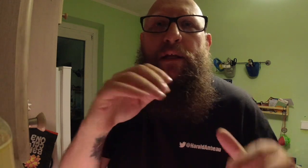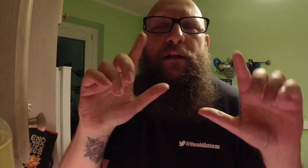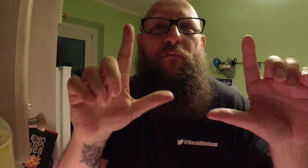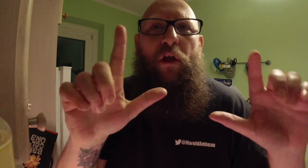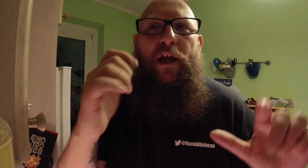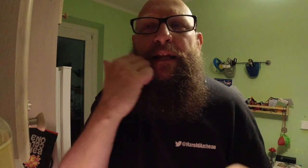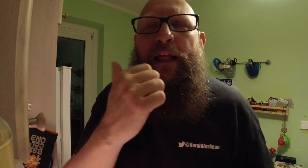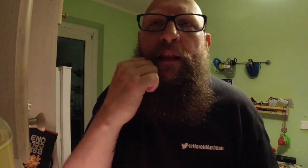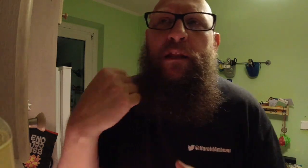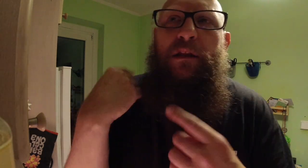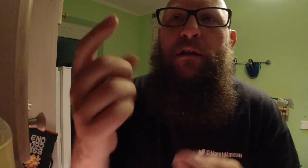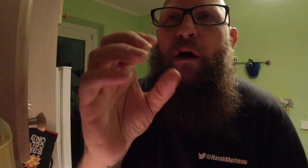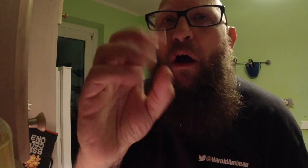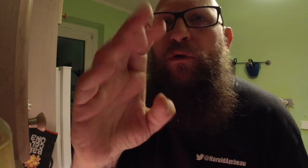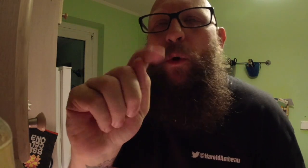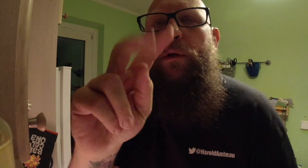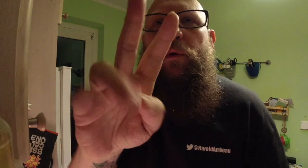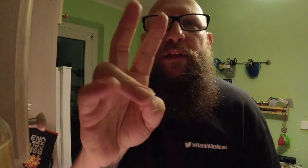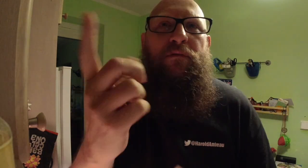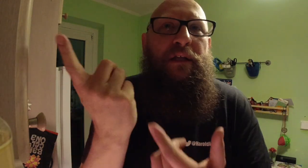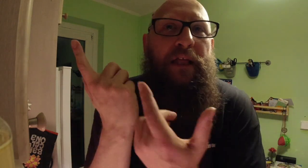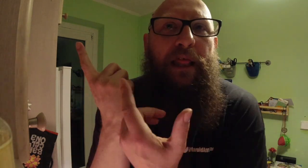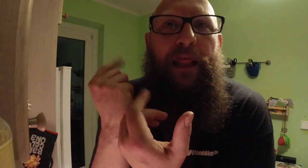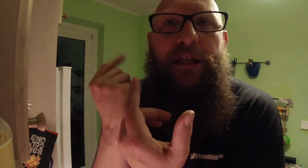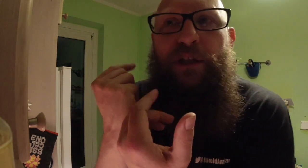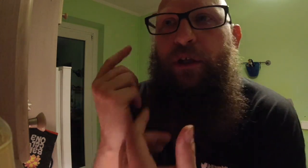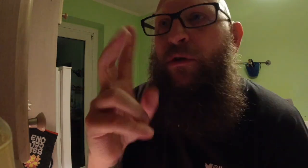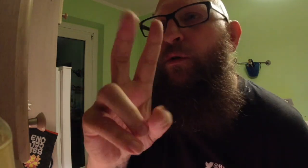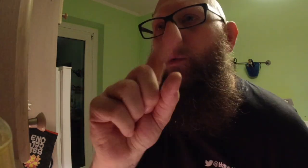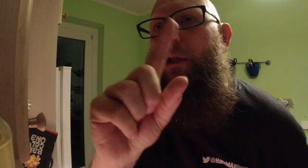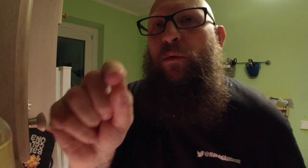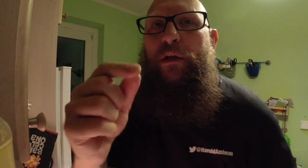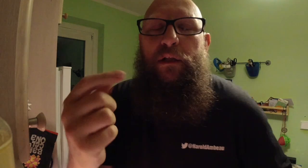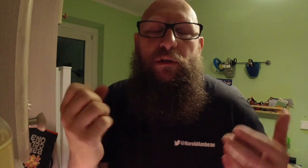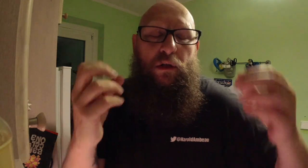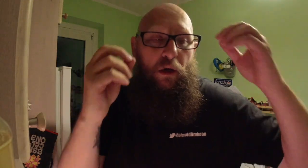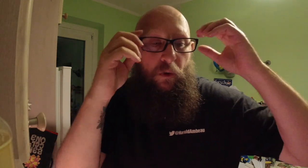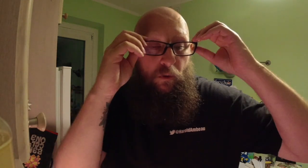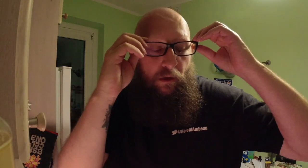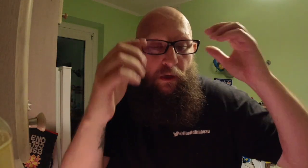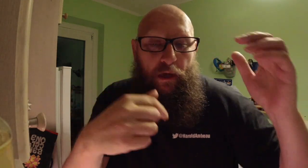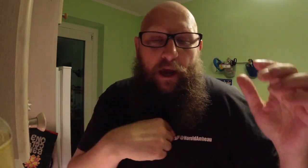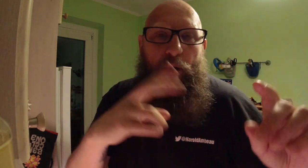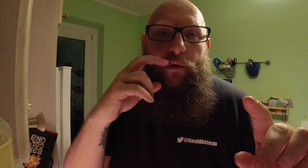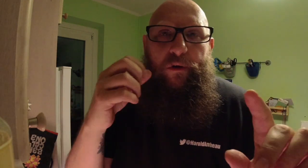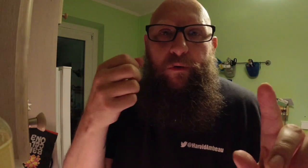been vlogging daily since October 27th. Last year. 2020. So. I will